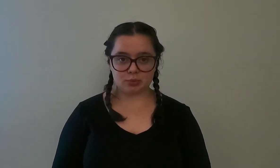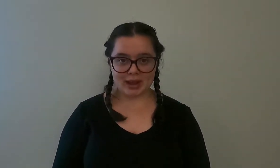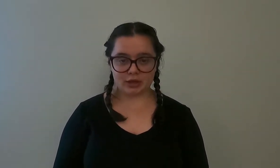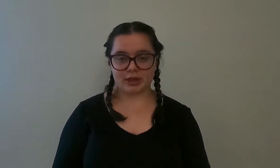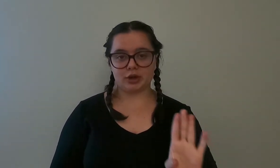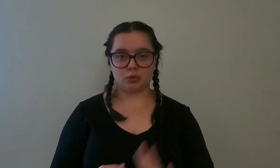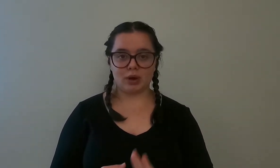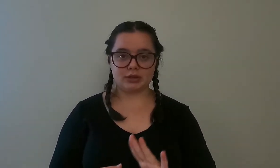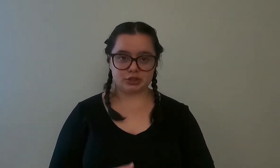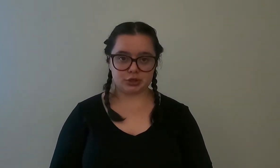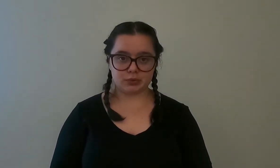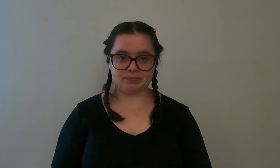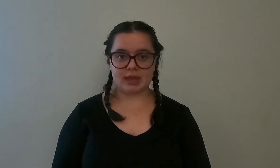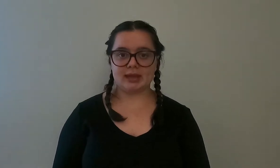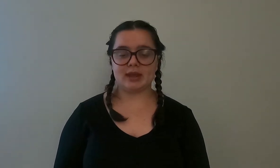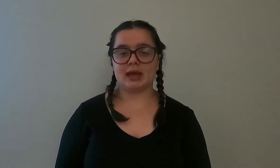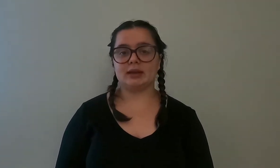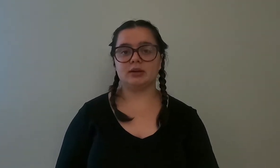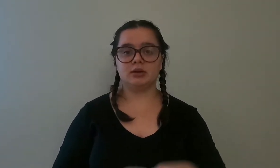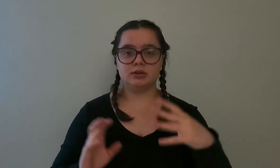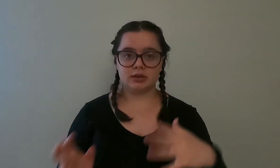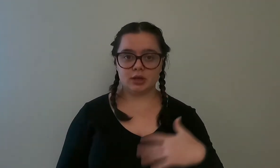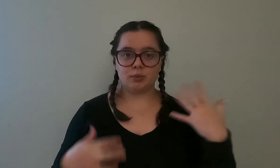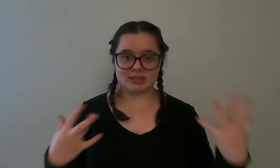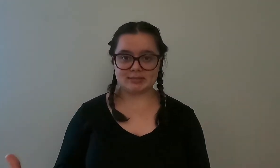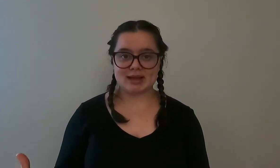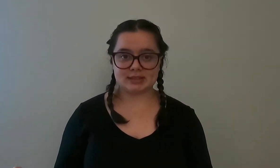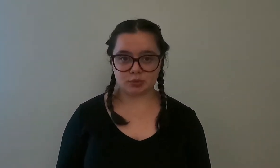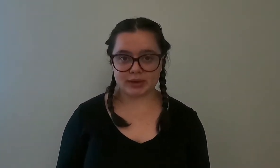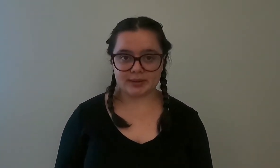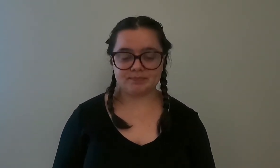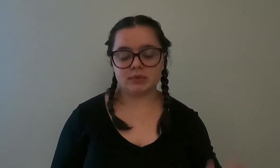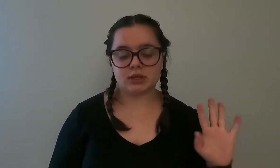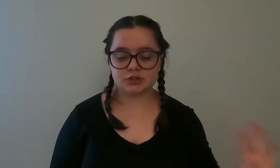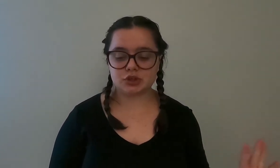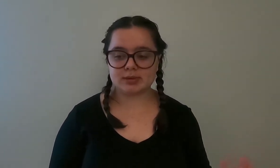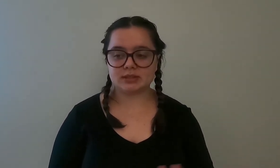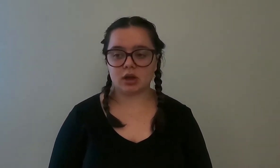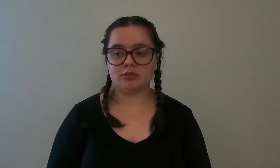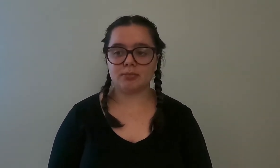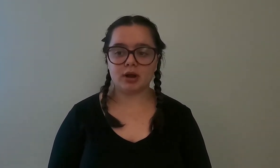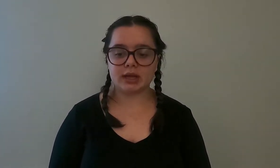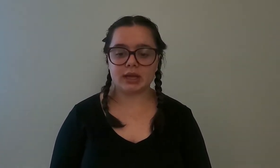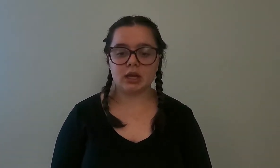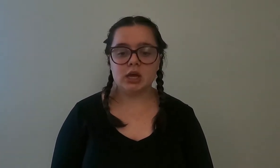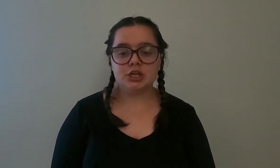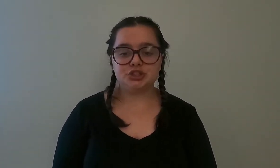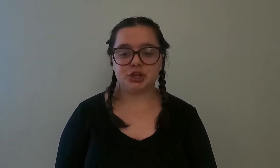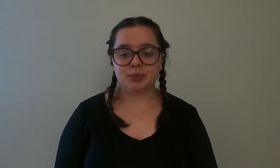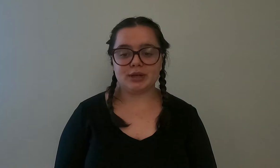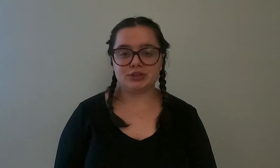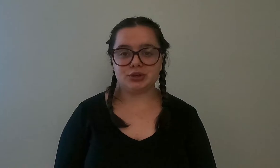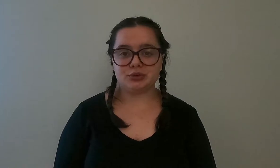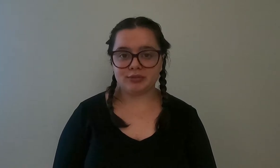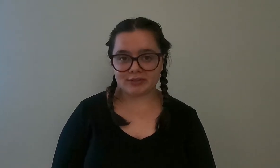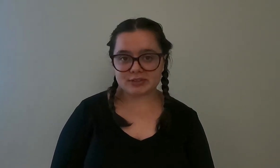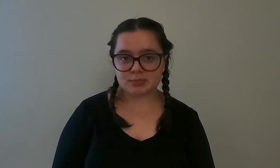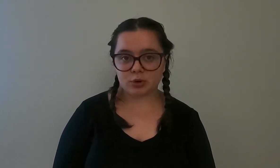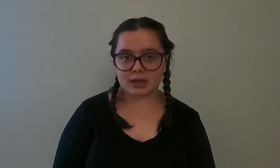did regulator one two and then we did mask three excuse my dog for barking she went to the vet this morning